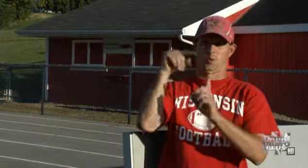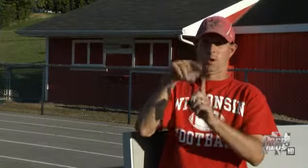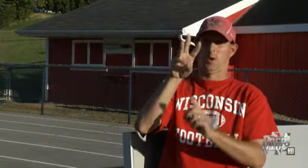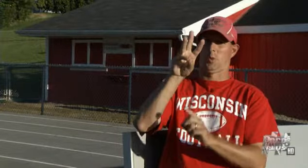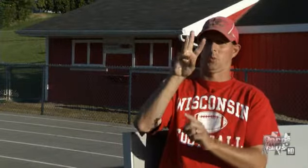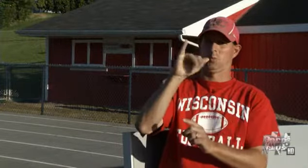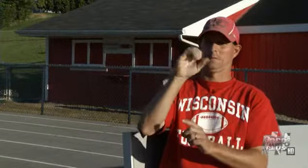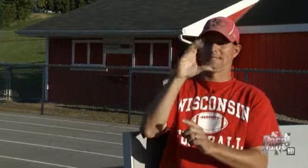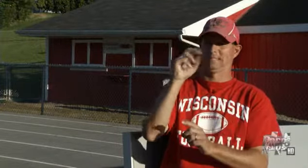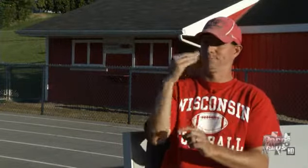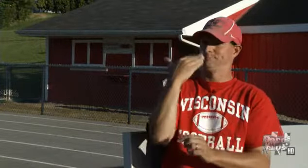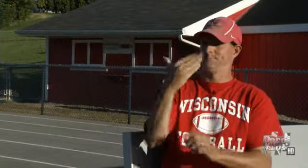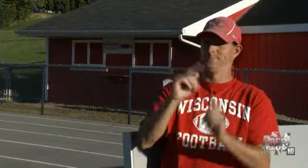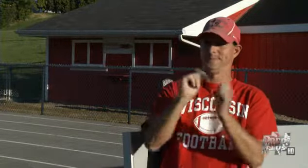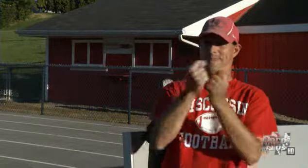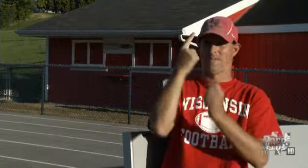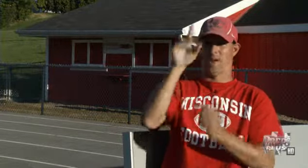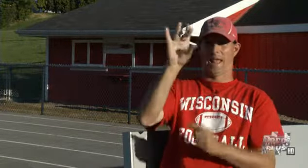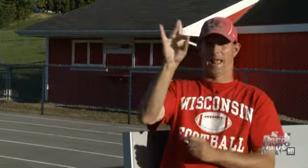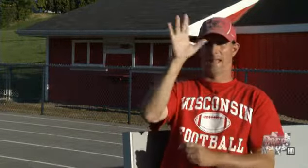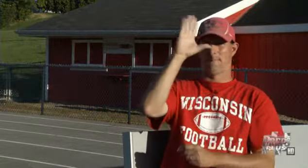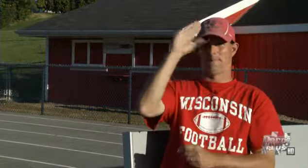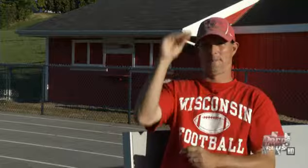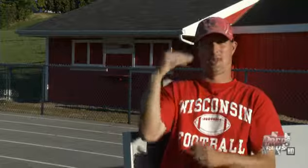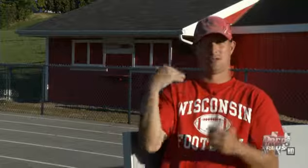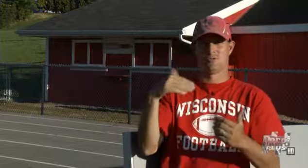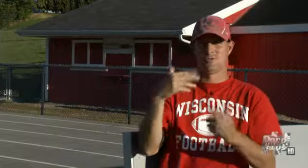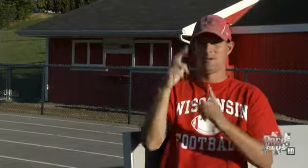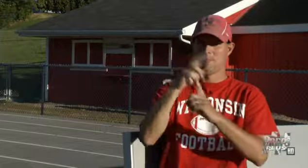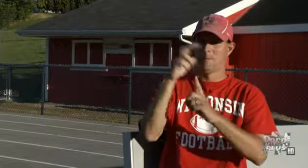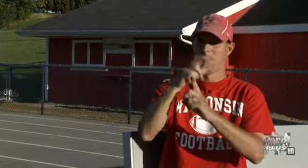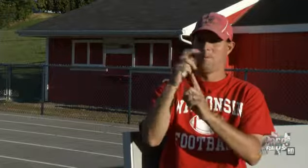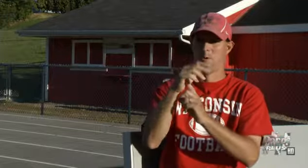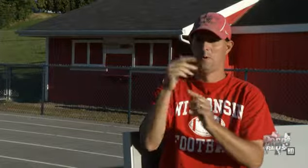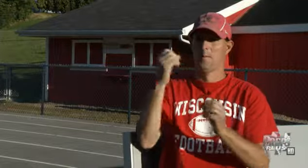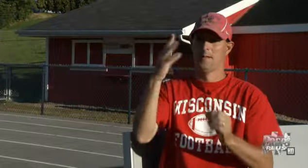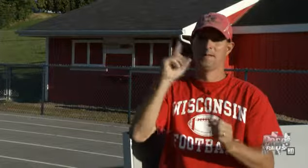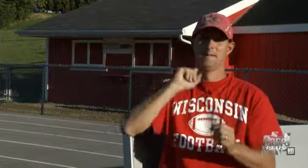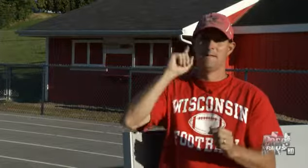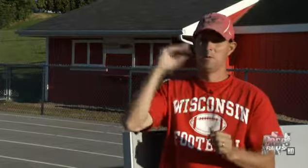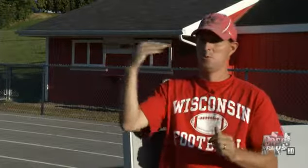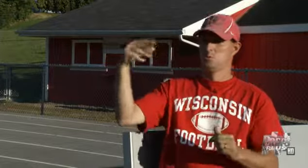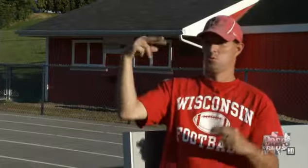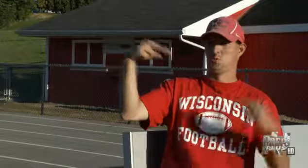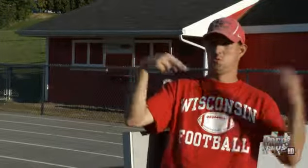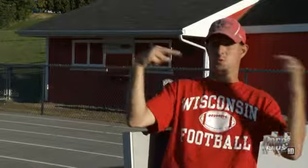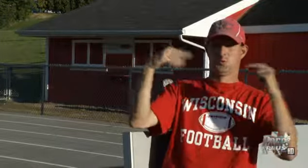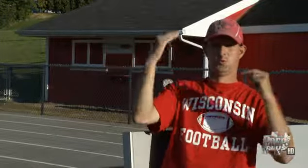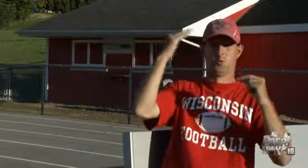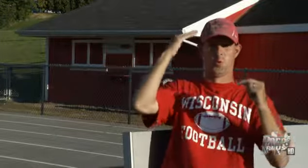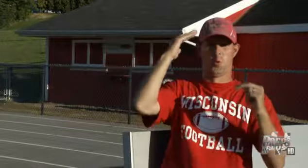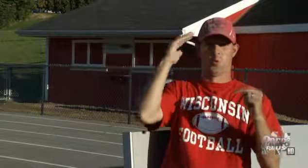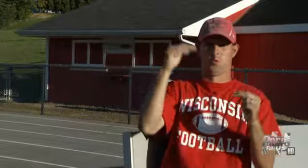We have a reputation of being a great team. And so everybody is looking at us to continue that tradition.